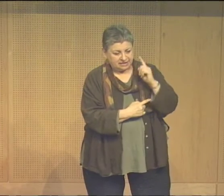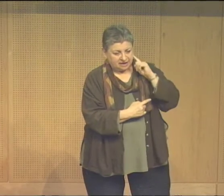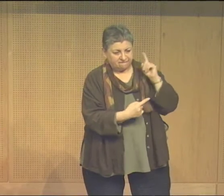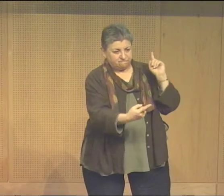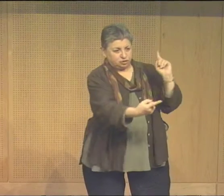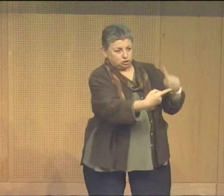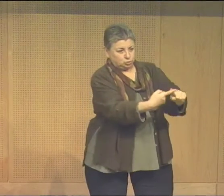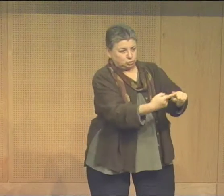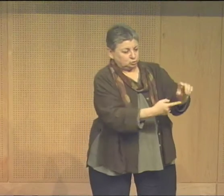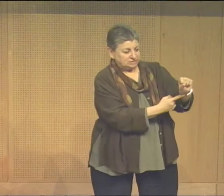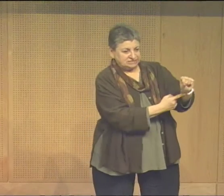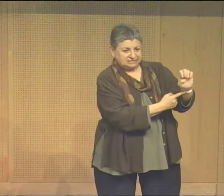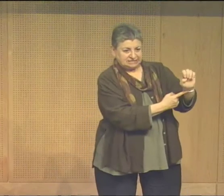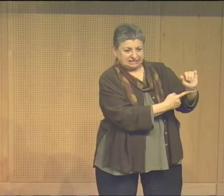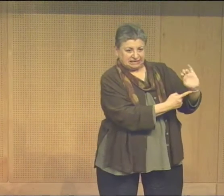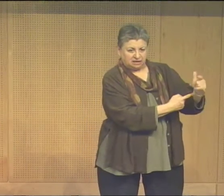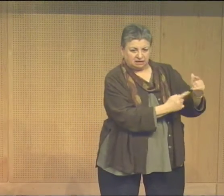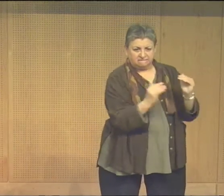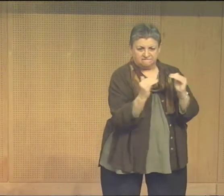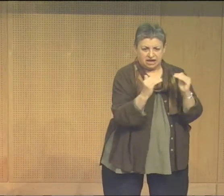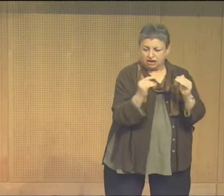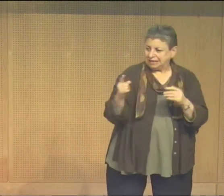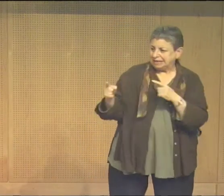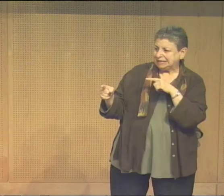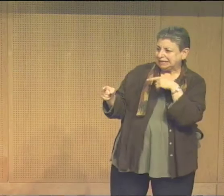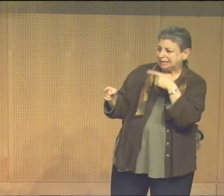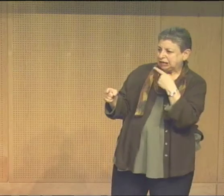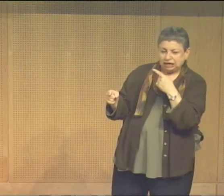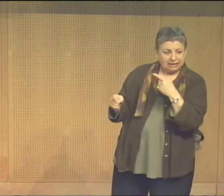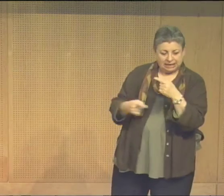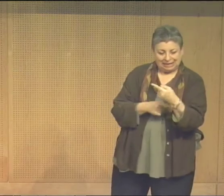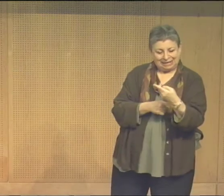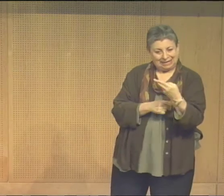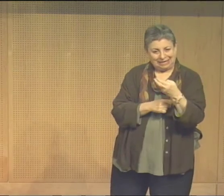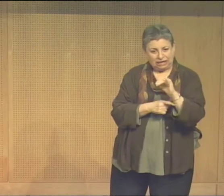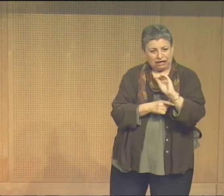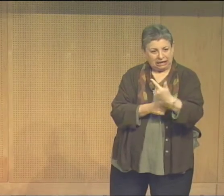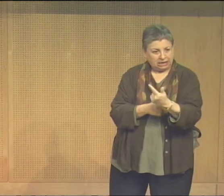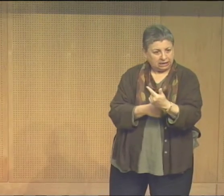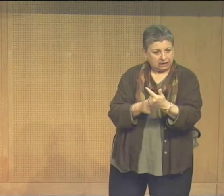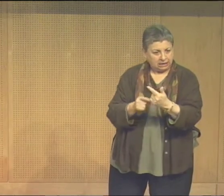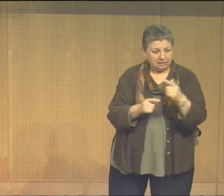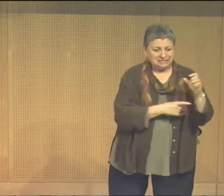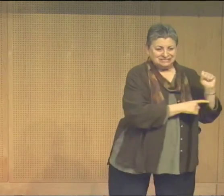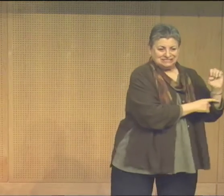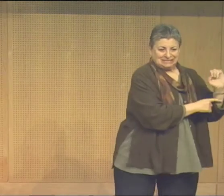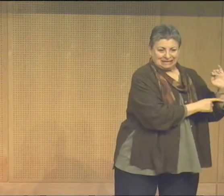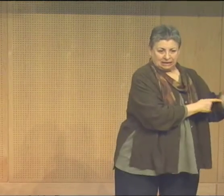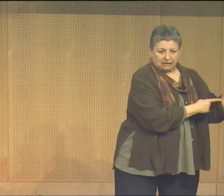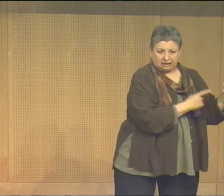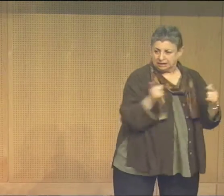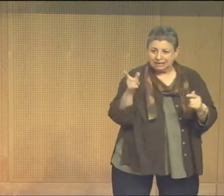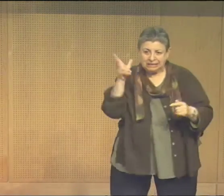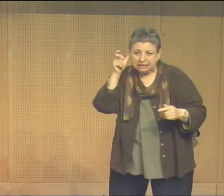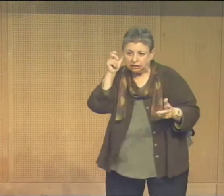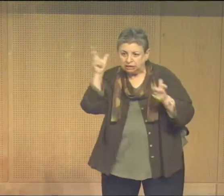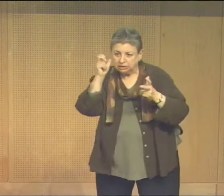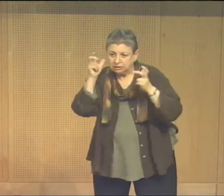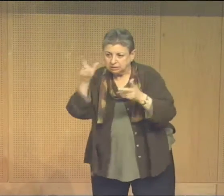from deaf to seeing because if we say hearing then why don't we say that the counterpart to hearing